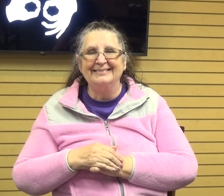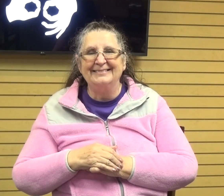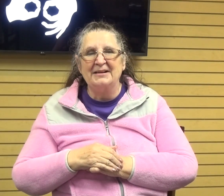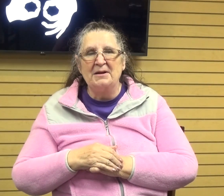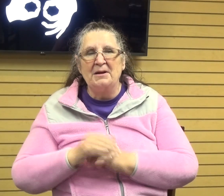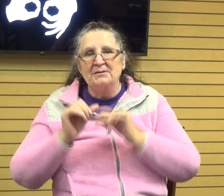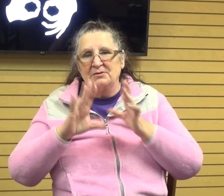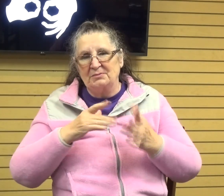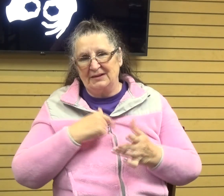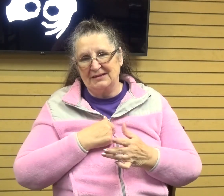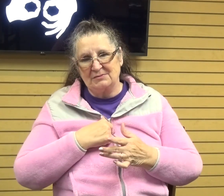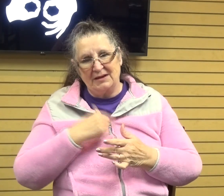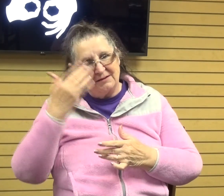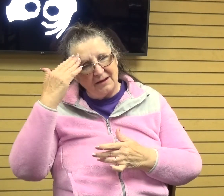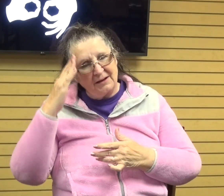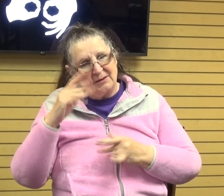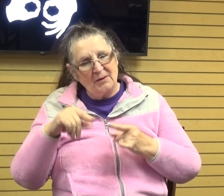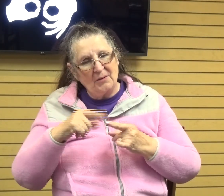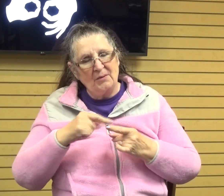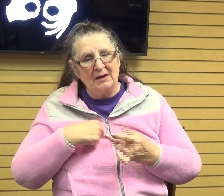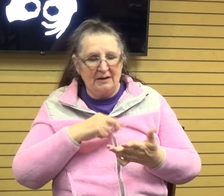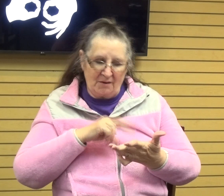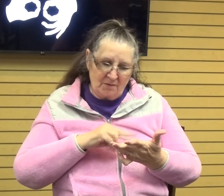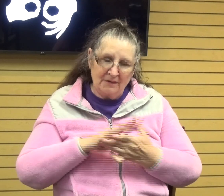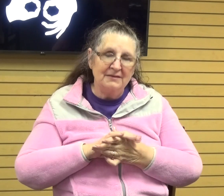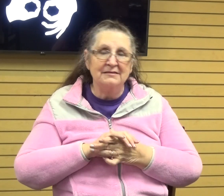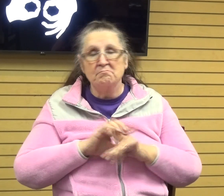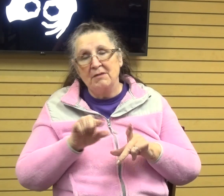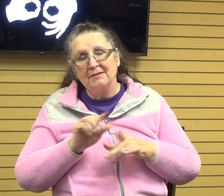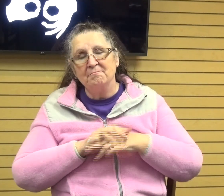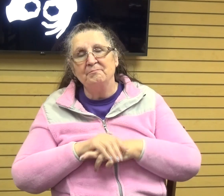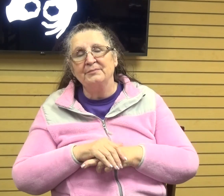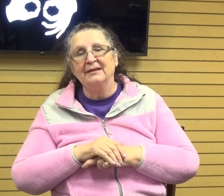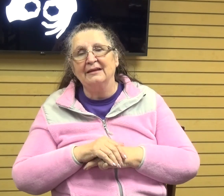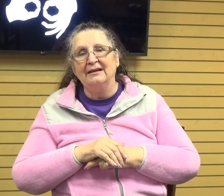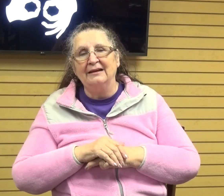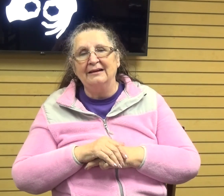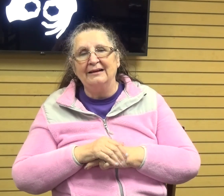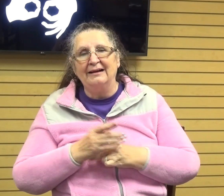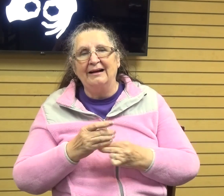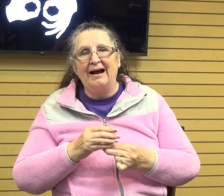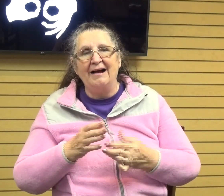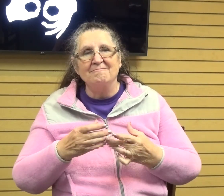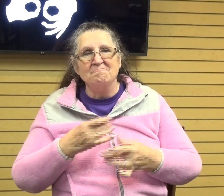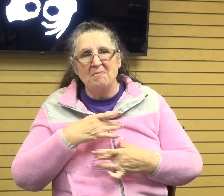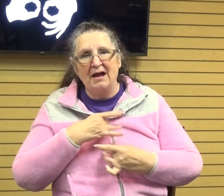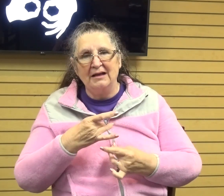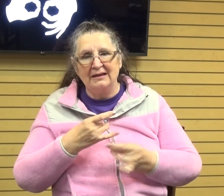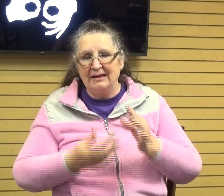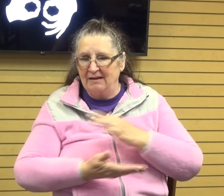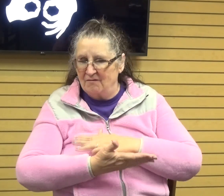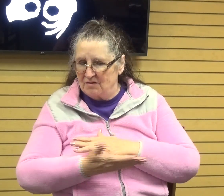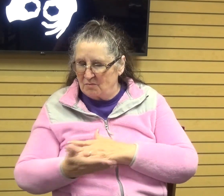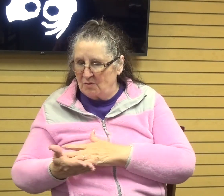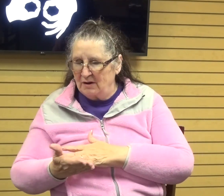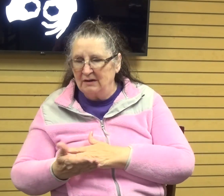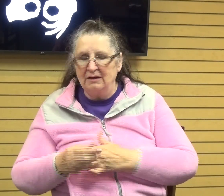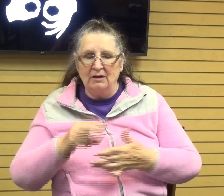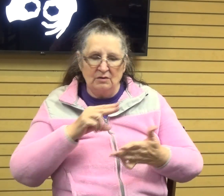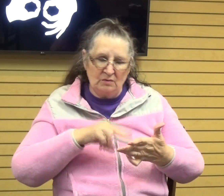blessed me. I don't know when I, I read this, but, um, cause I do like to read the Psalms as I've said in the morning. And so, um, it just